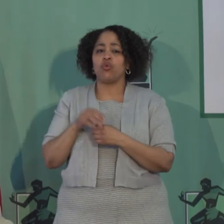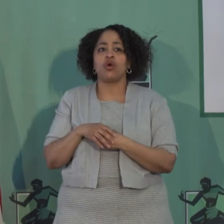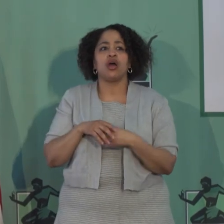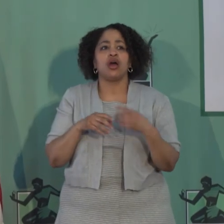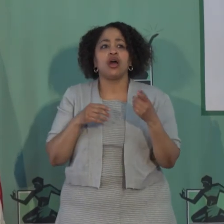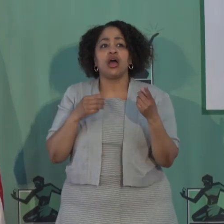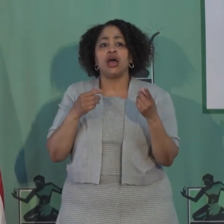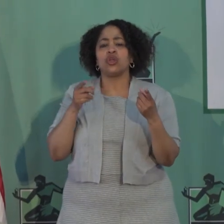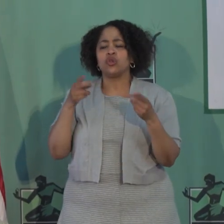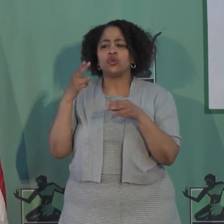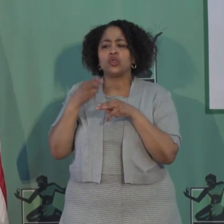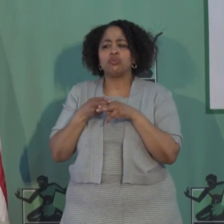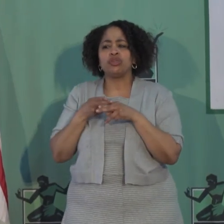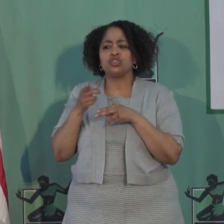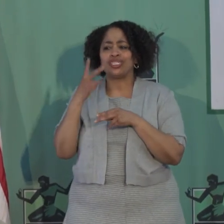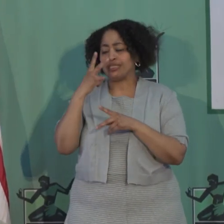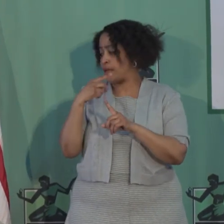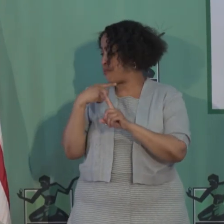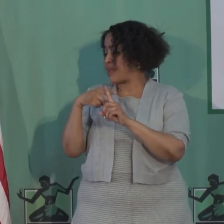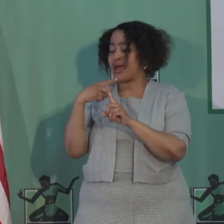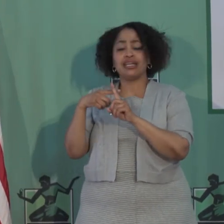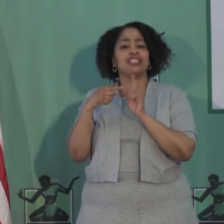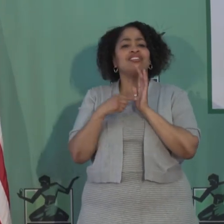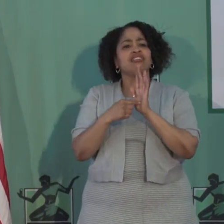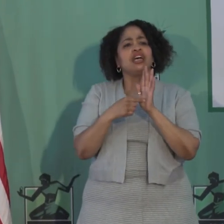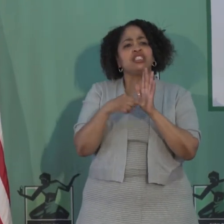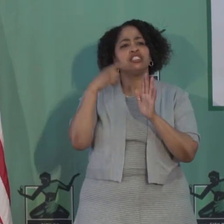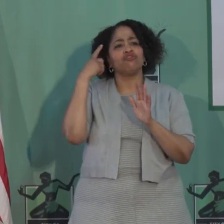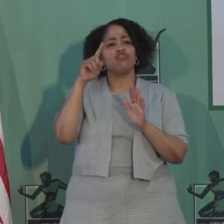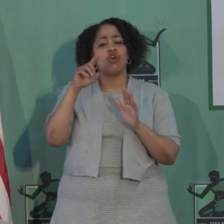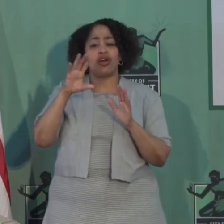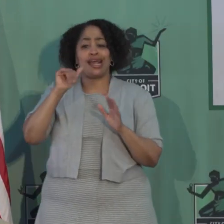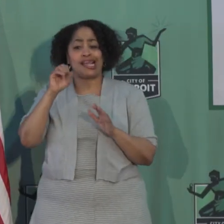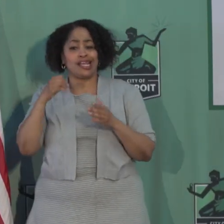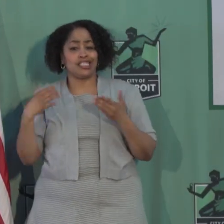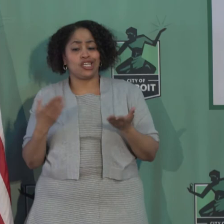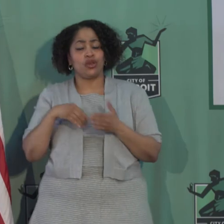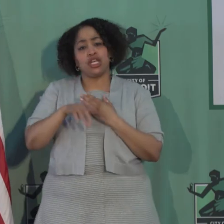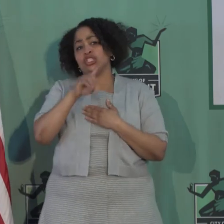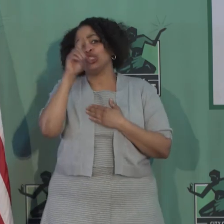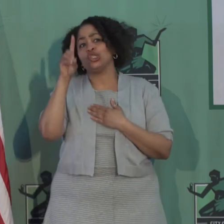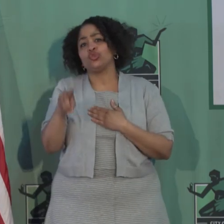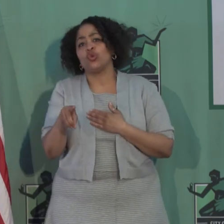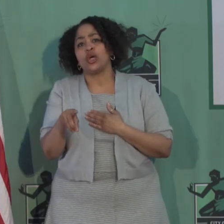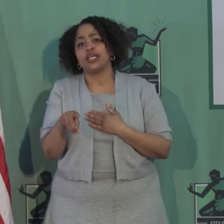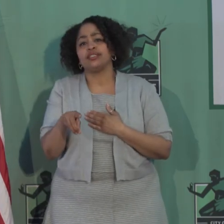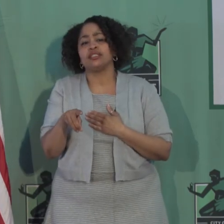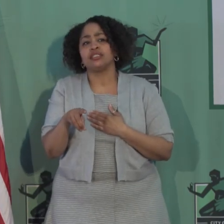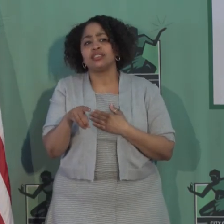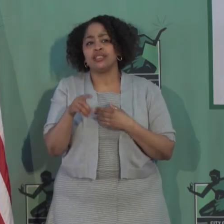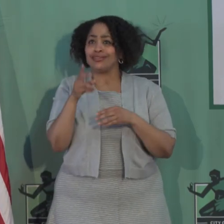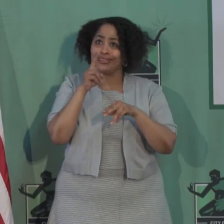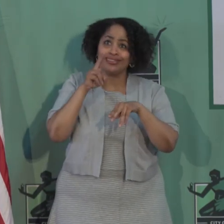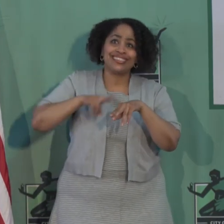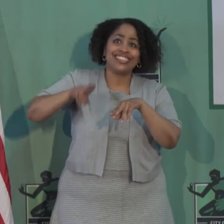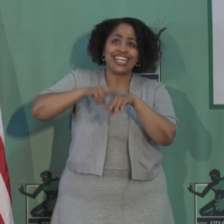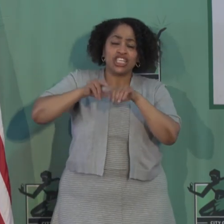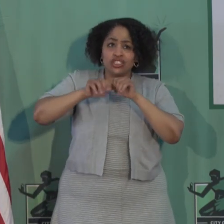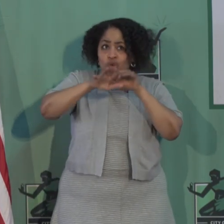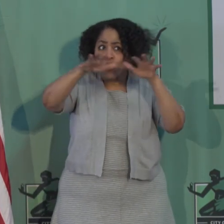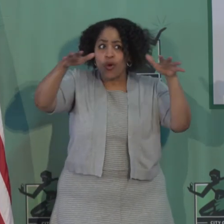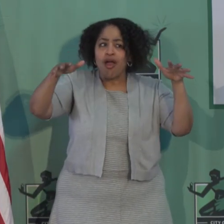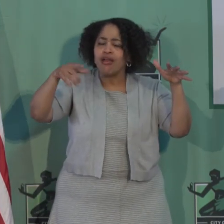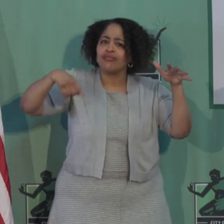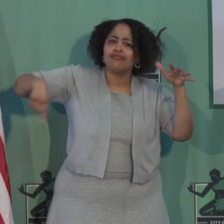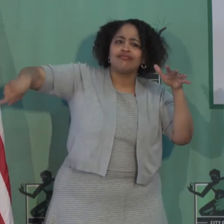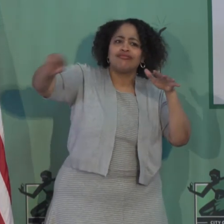that there's a positive, you're seeing positive signs as far as the cases here in Metro Detroit. Nationwide, they're mentioning that